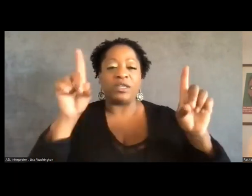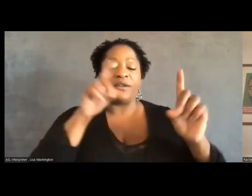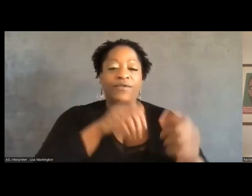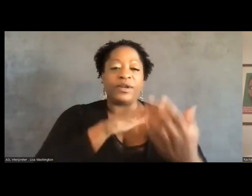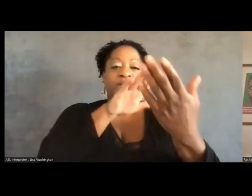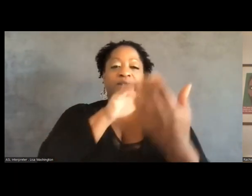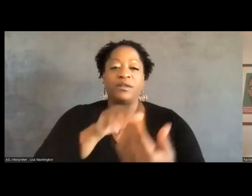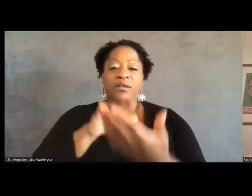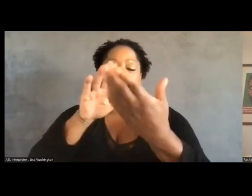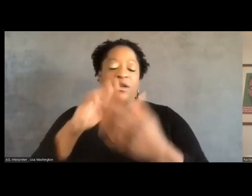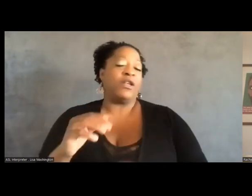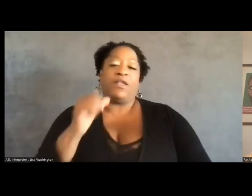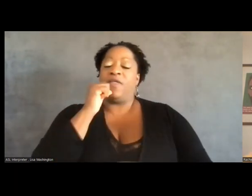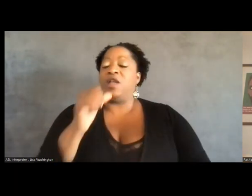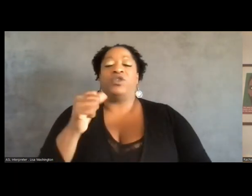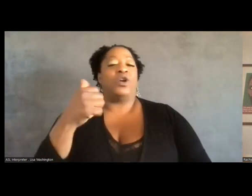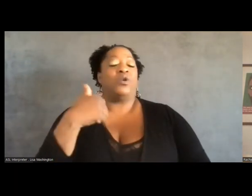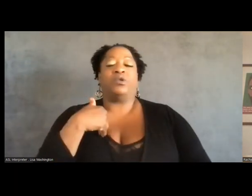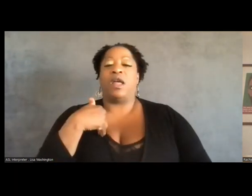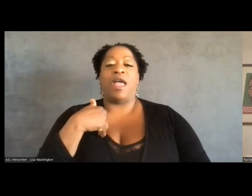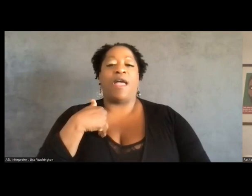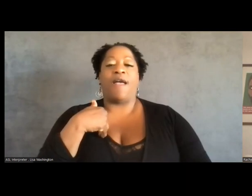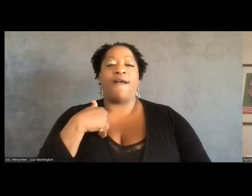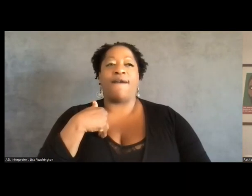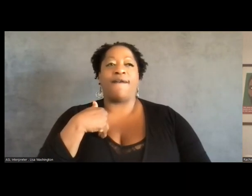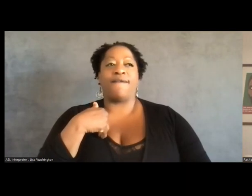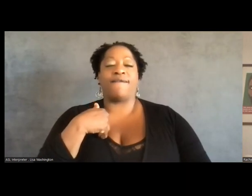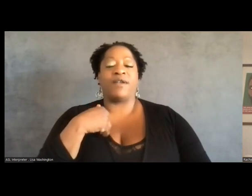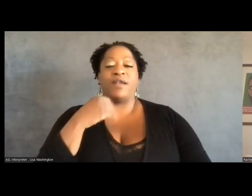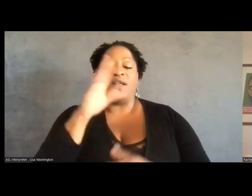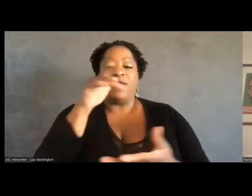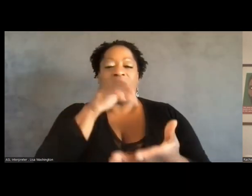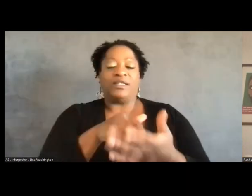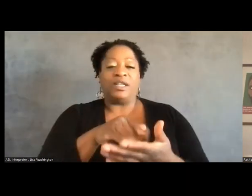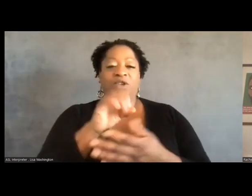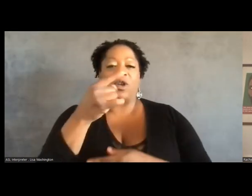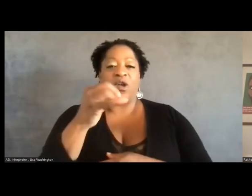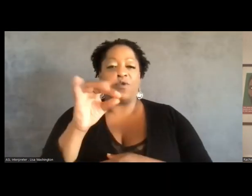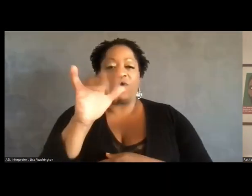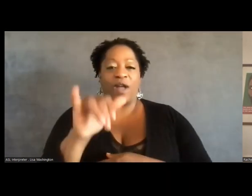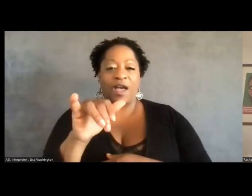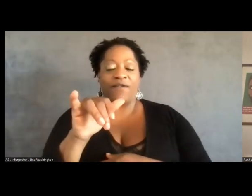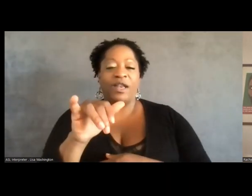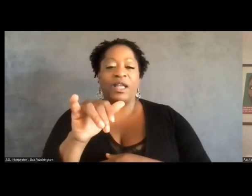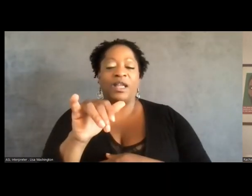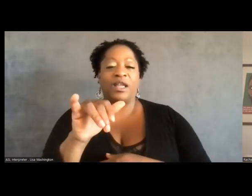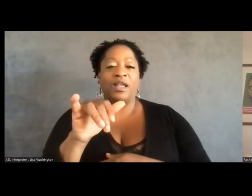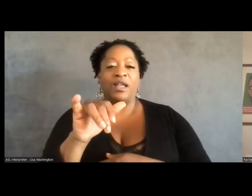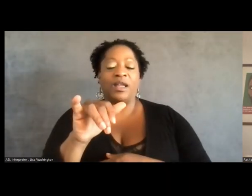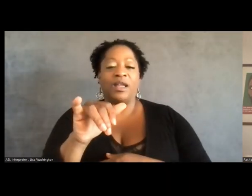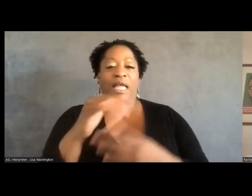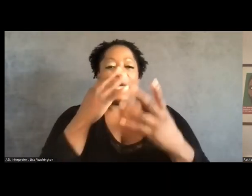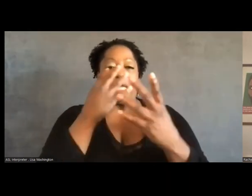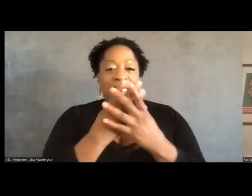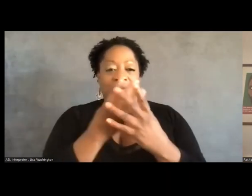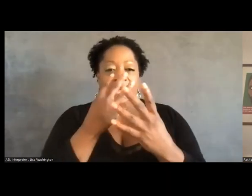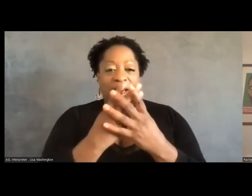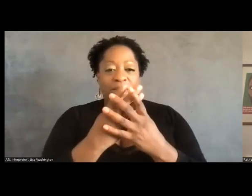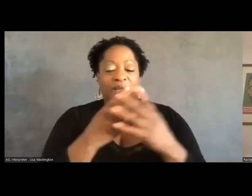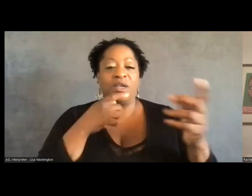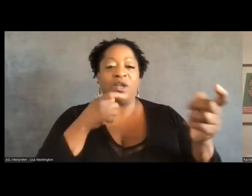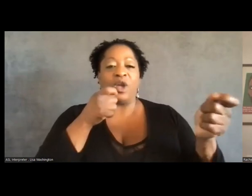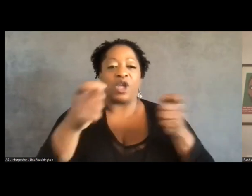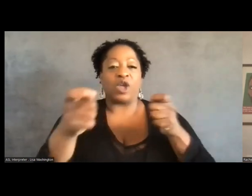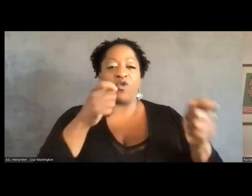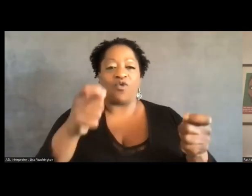being that do not have as the center of gravity, containment, control, and coercion. And that is not